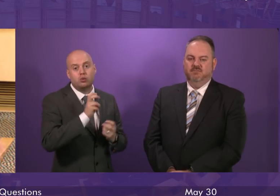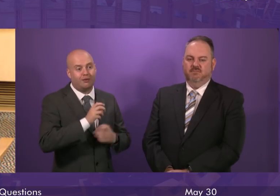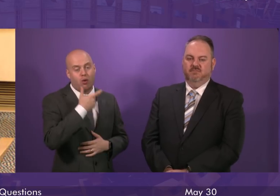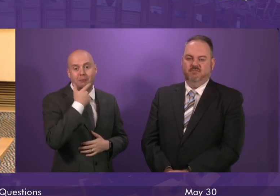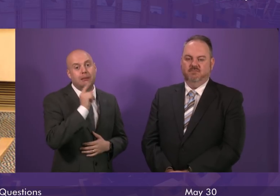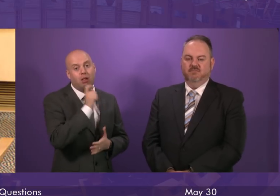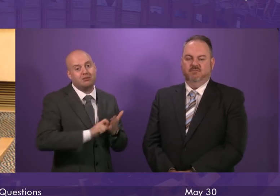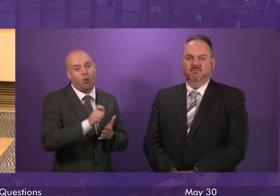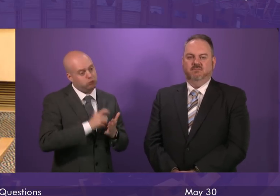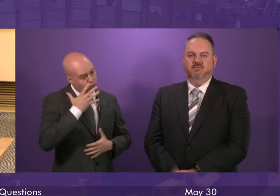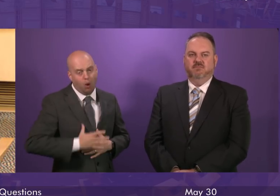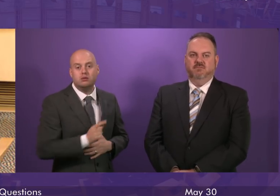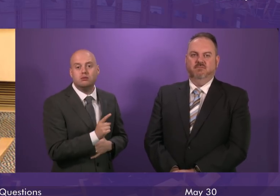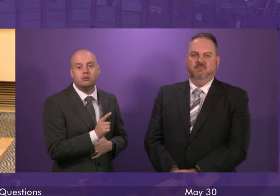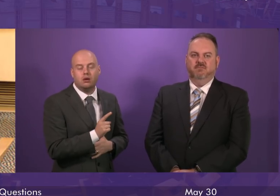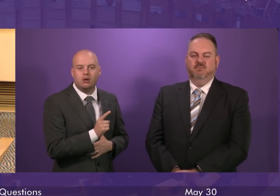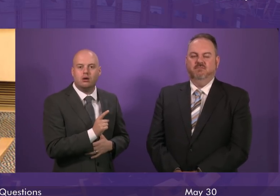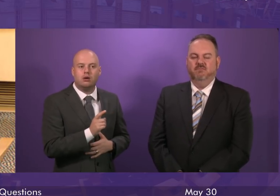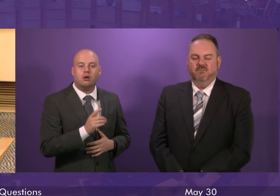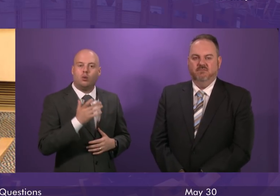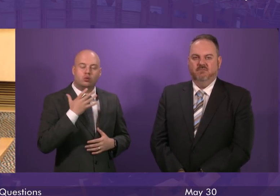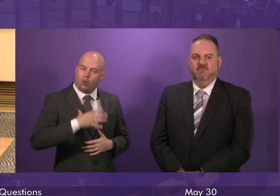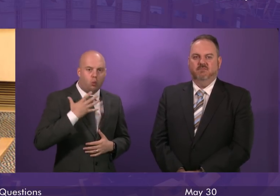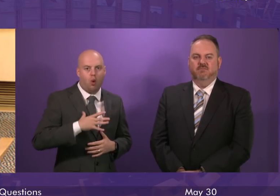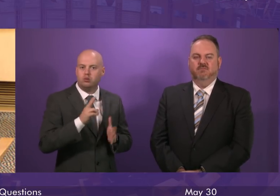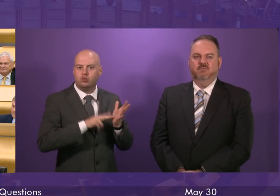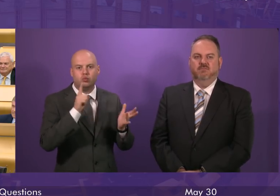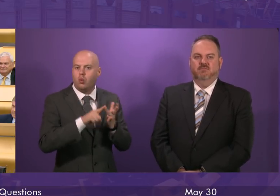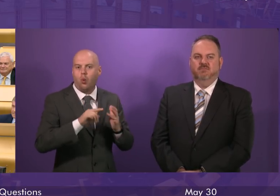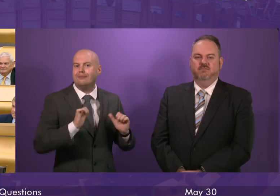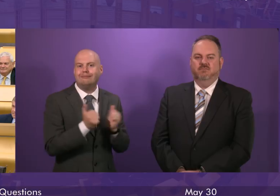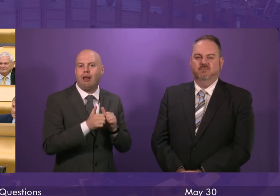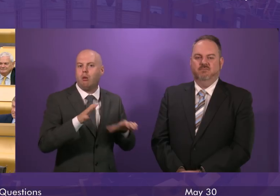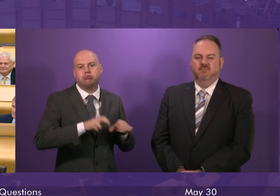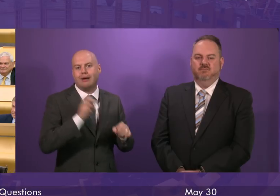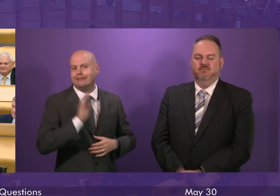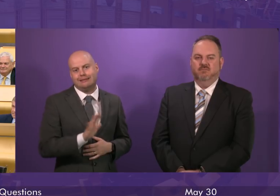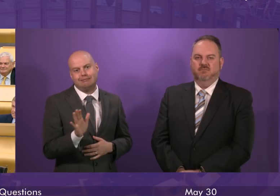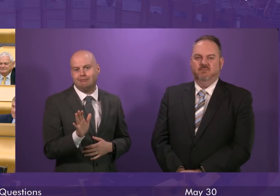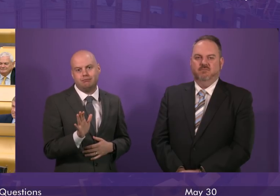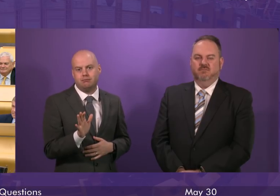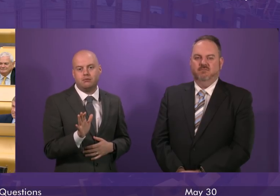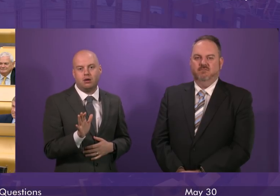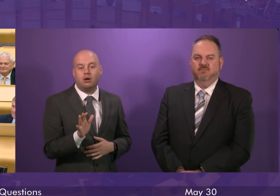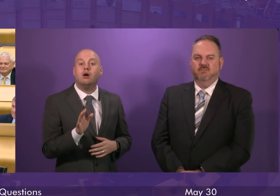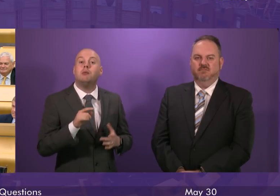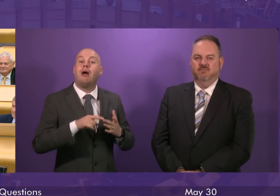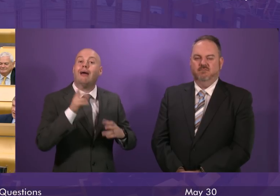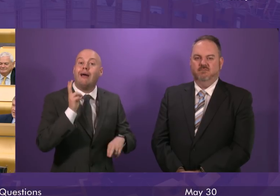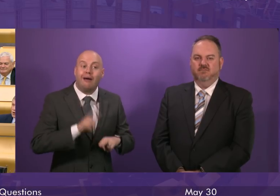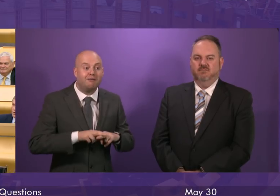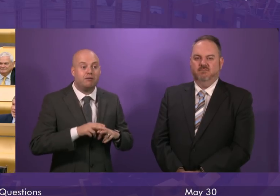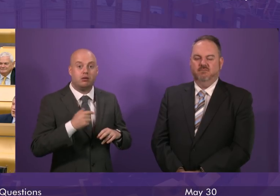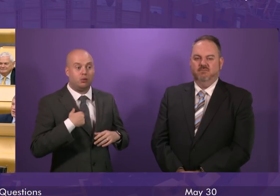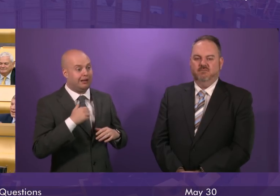article 50 as an alternative to no deal Brexit we will work with whoever across the political spectrum to bring that about. But if we don't succeed